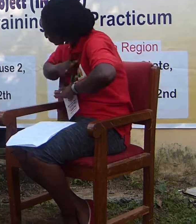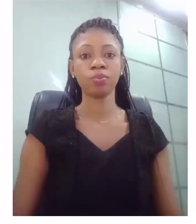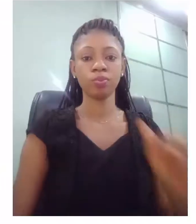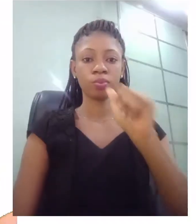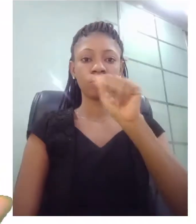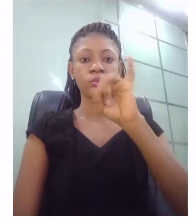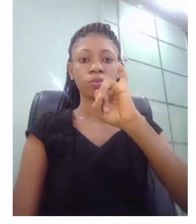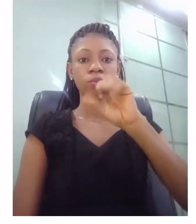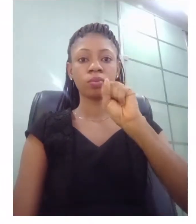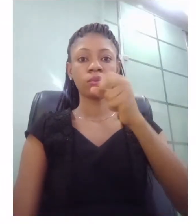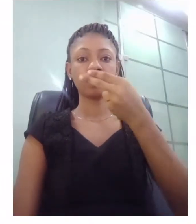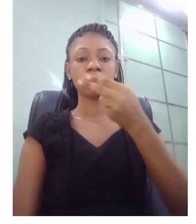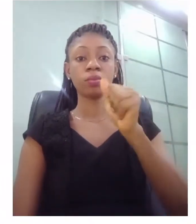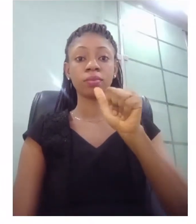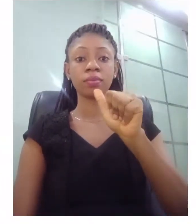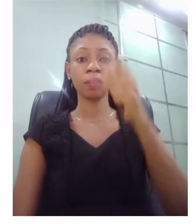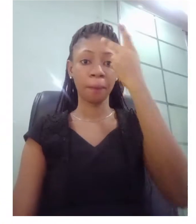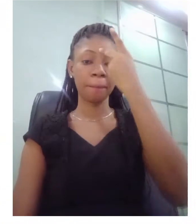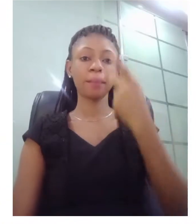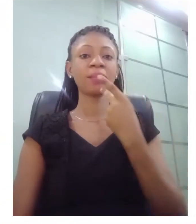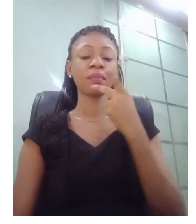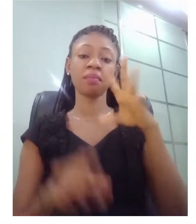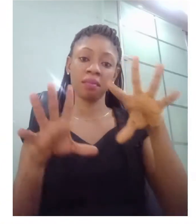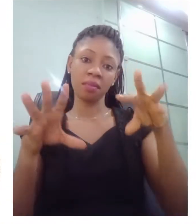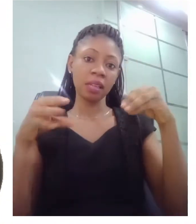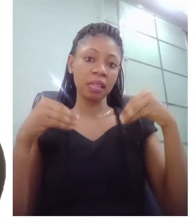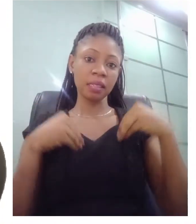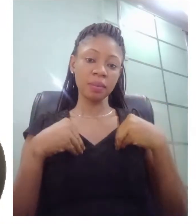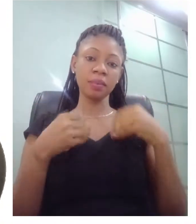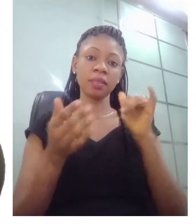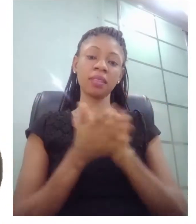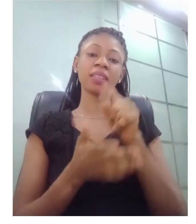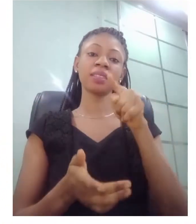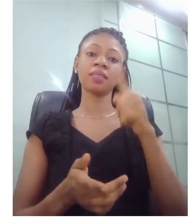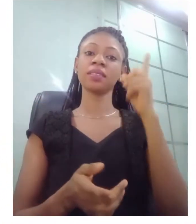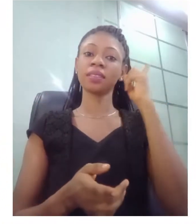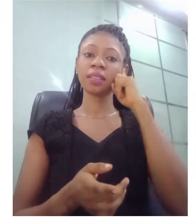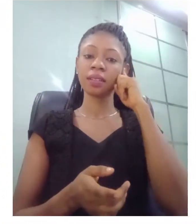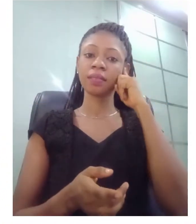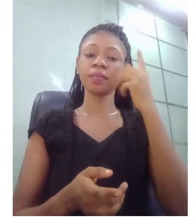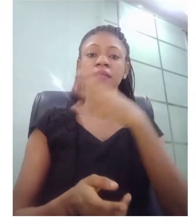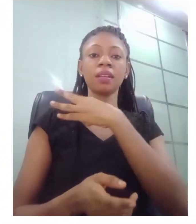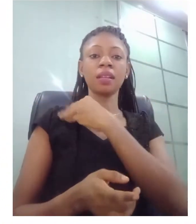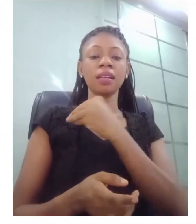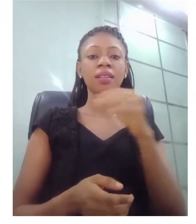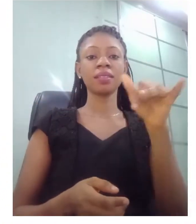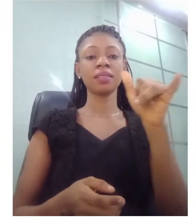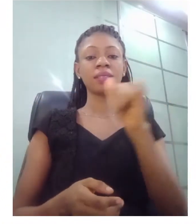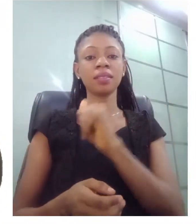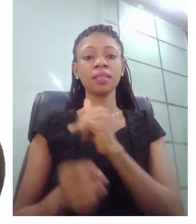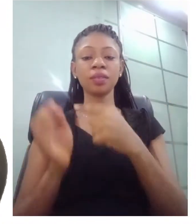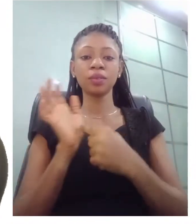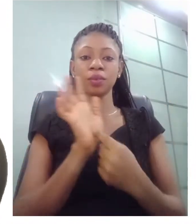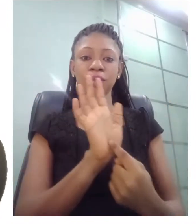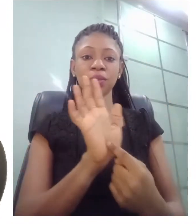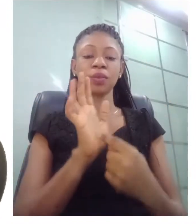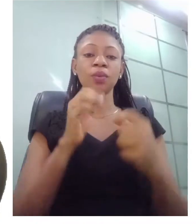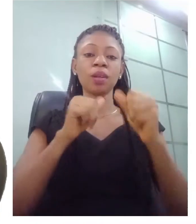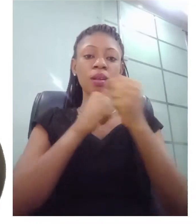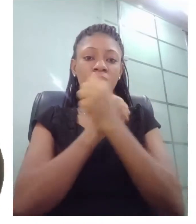Aisha's parents accepted the faith and they gave her the love and they supported